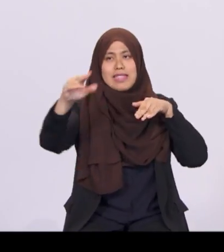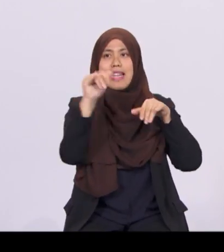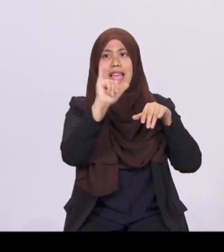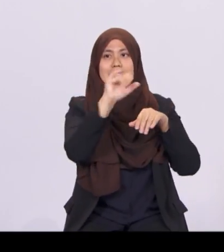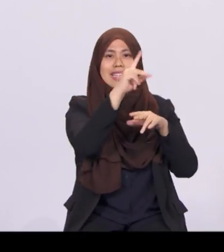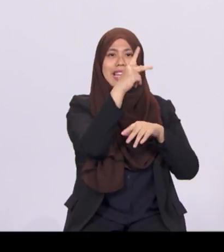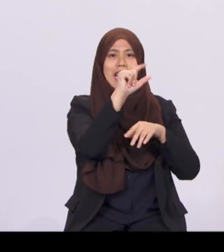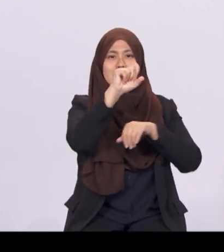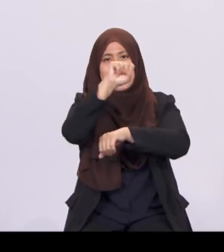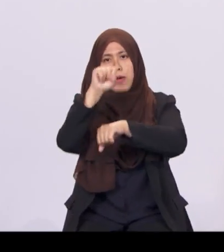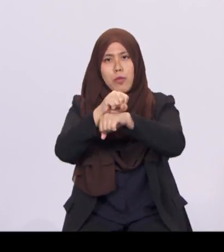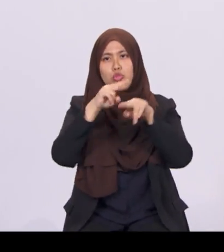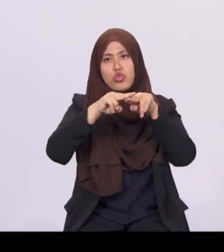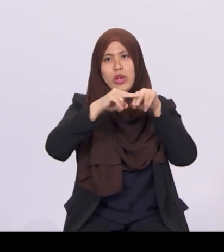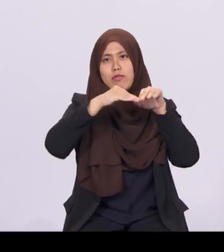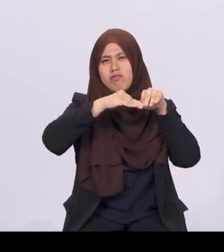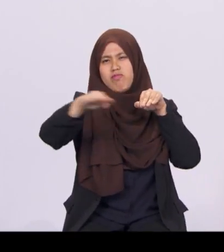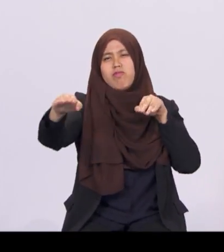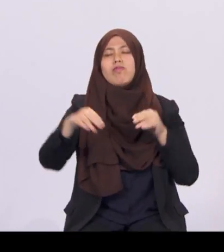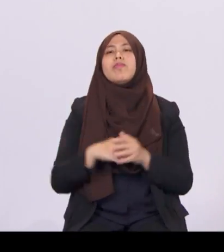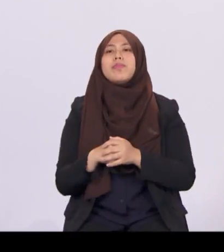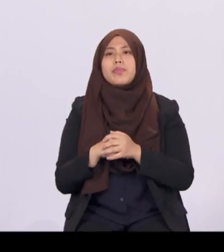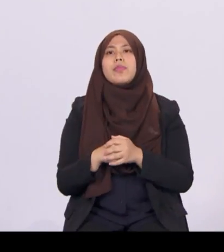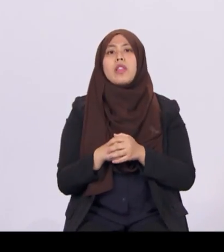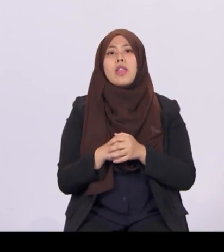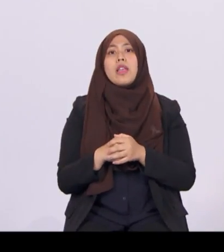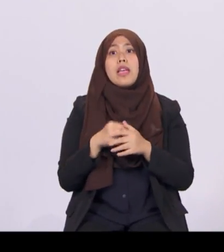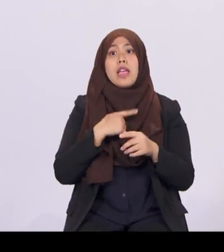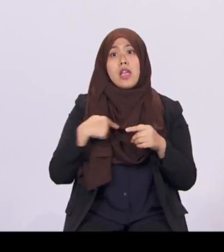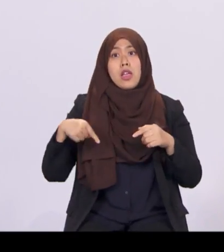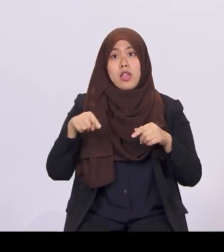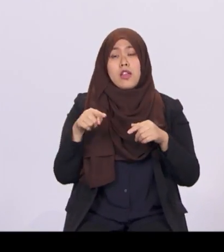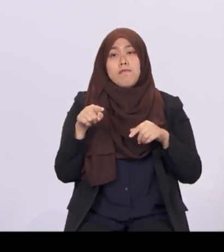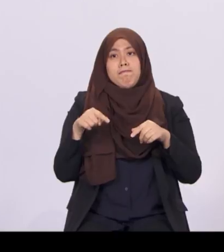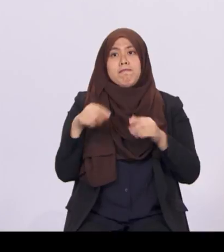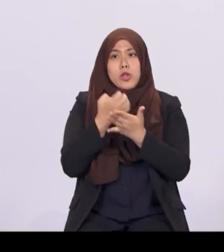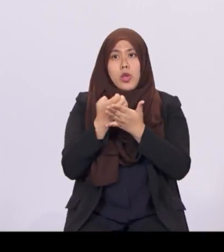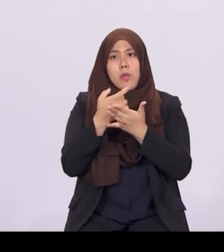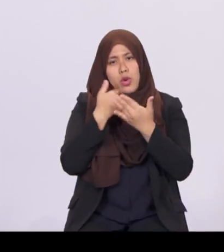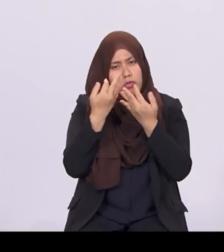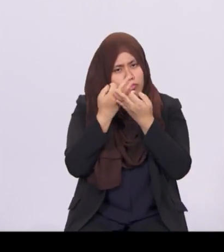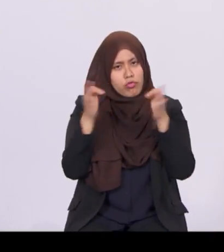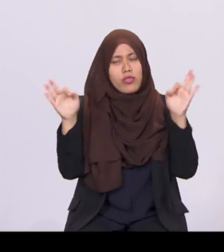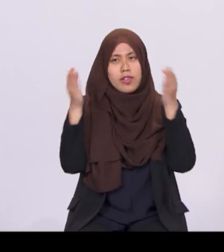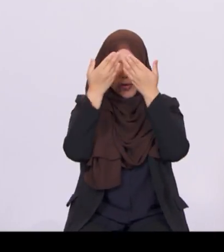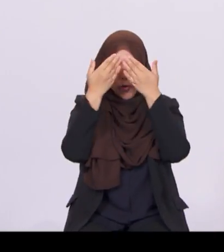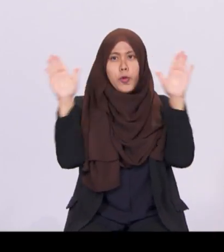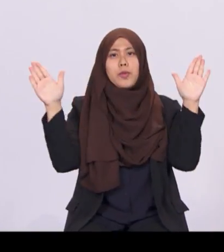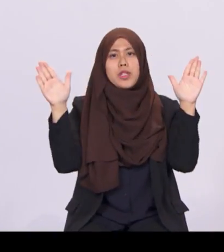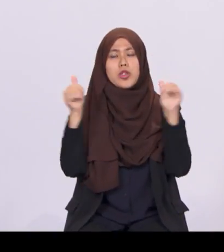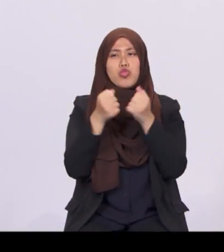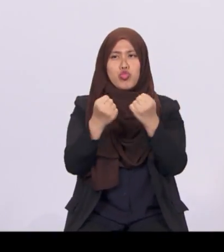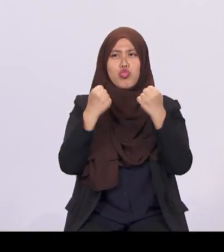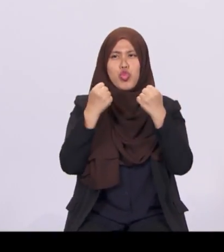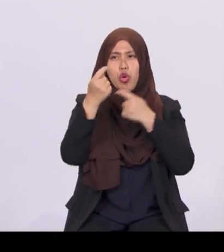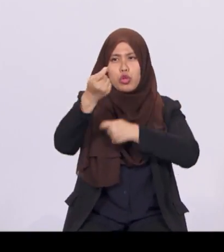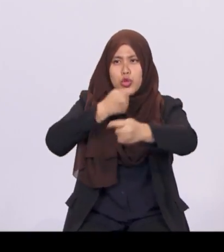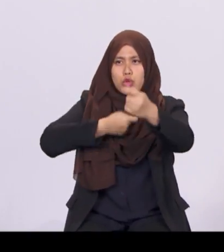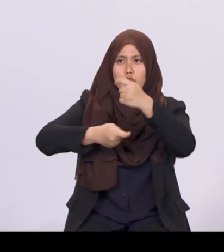As an economy, we are open and free with strong trade links and free trade agreements with many economies in the region and